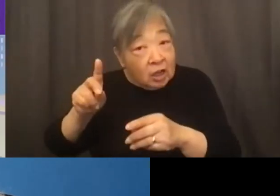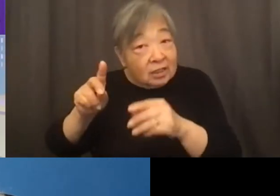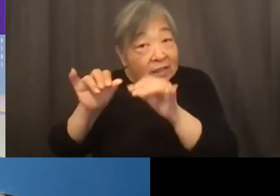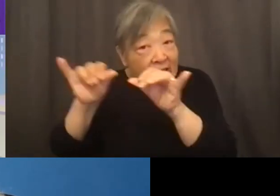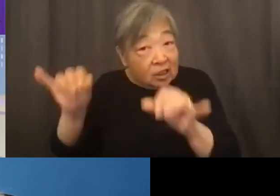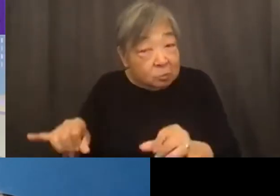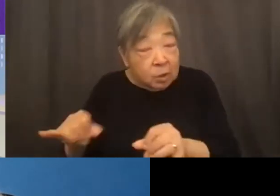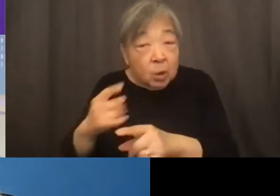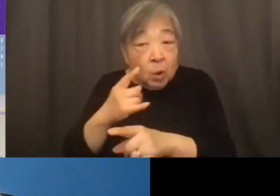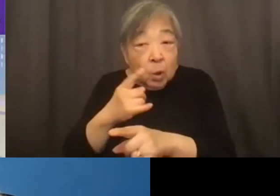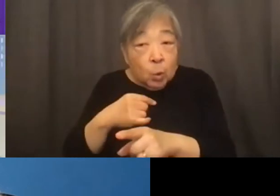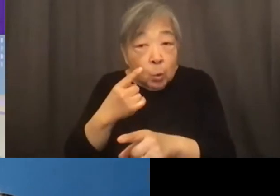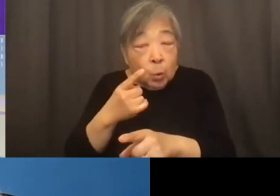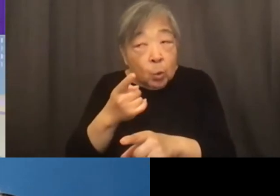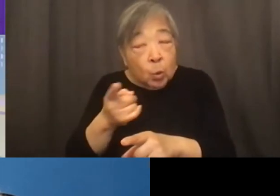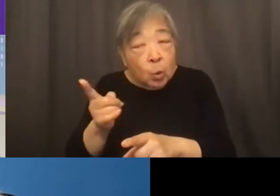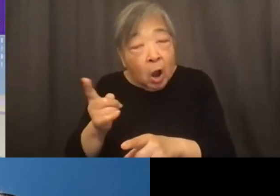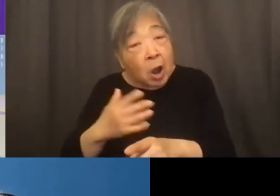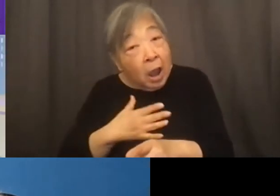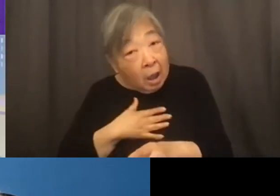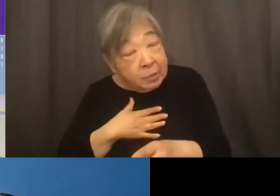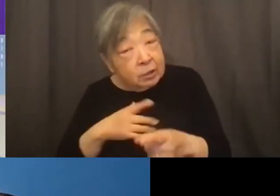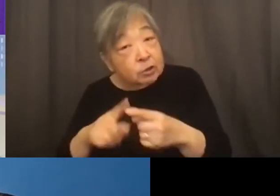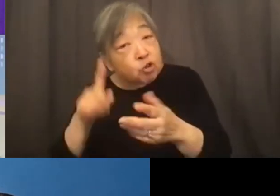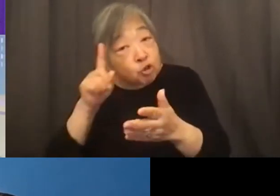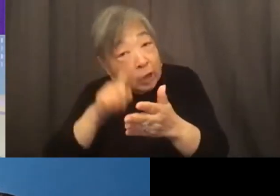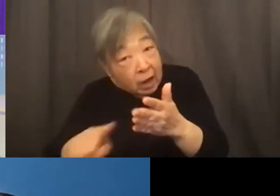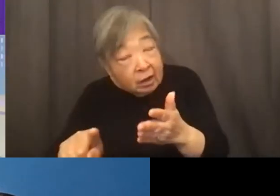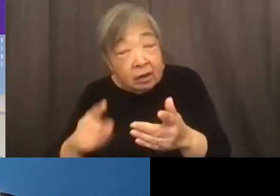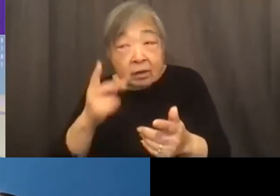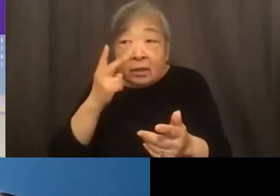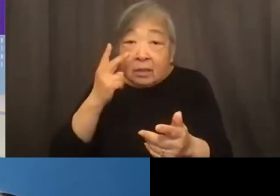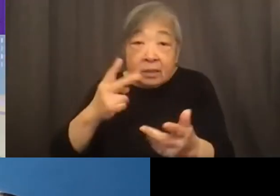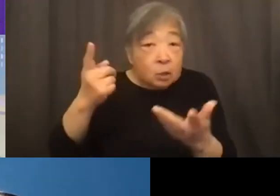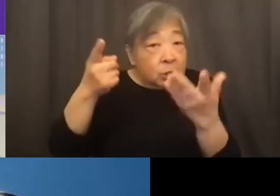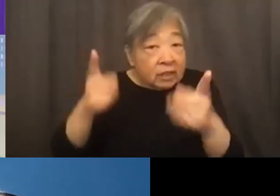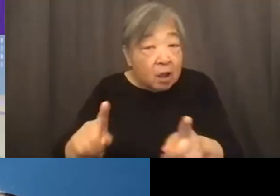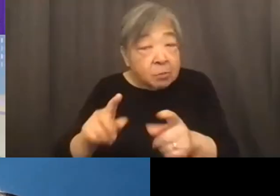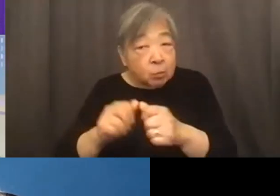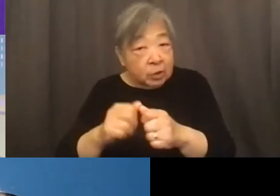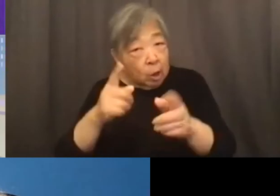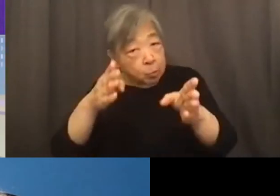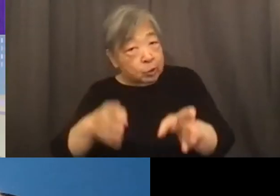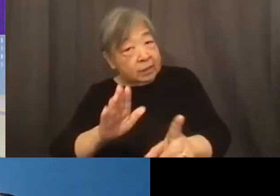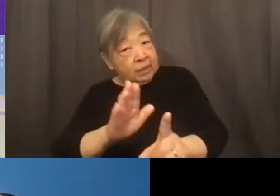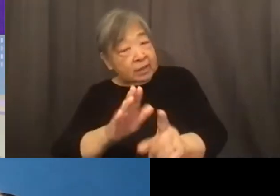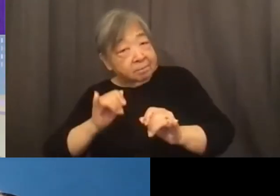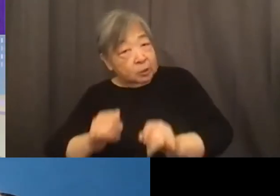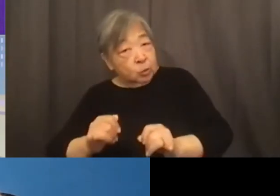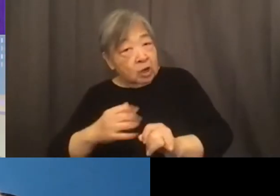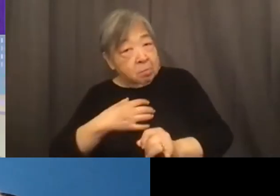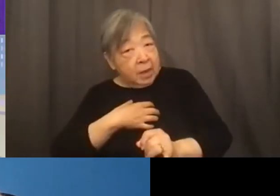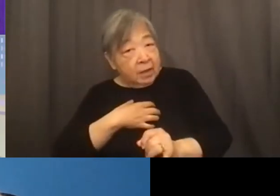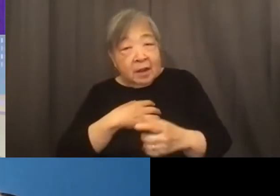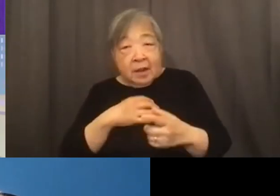are very happy to check and see what's happening with an individual's complaint and if it's really not